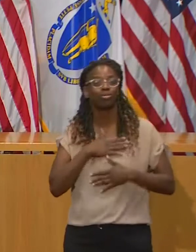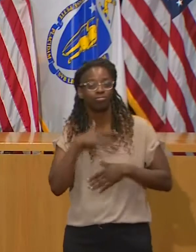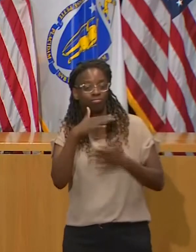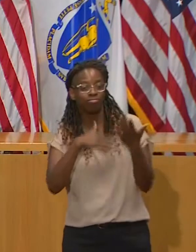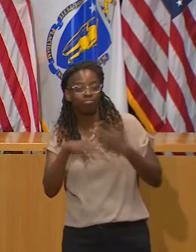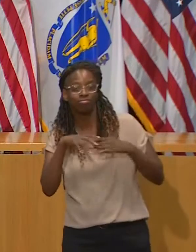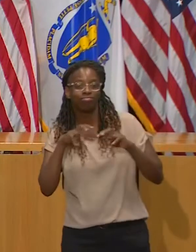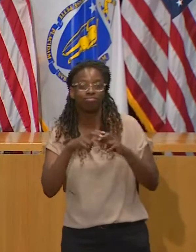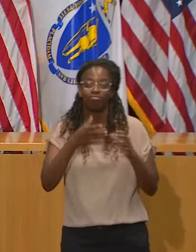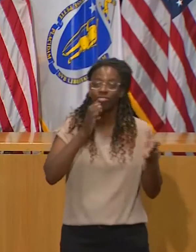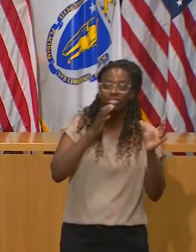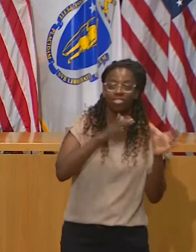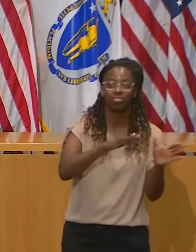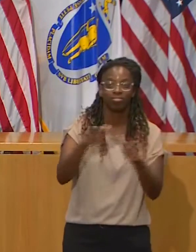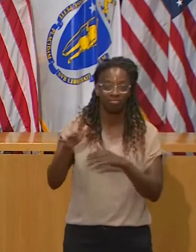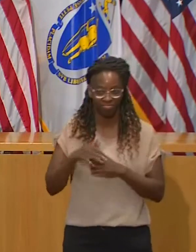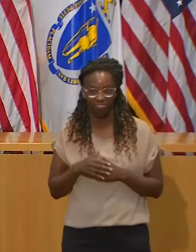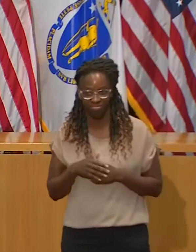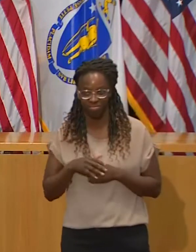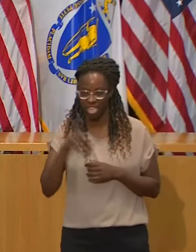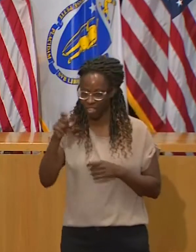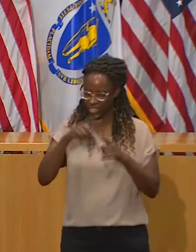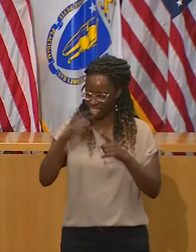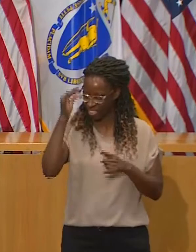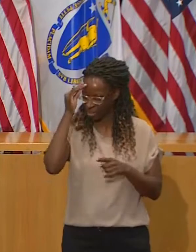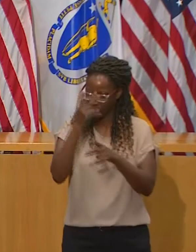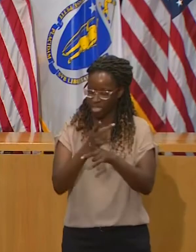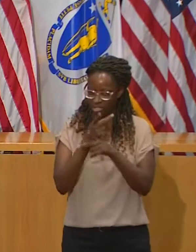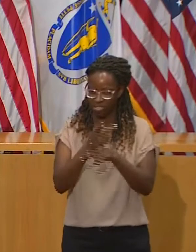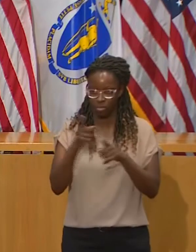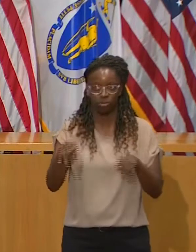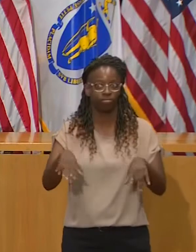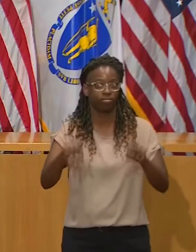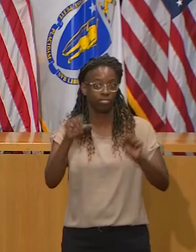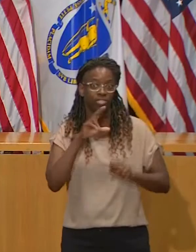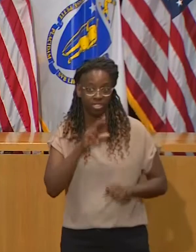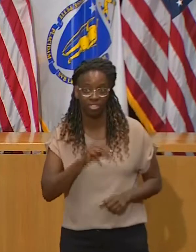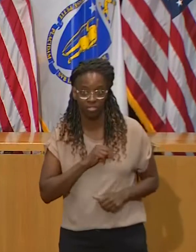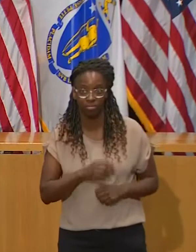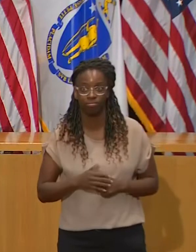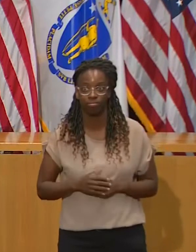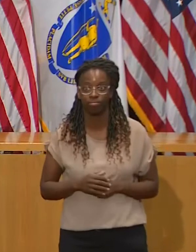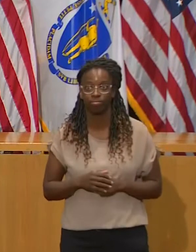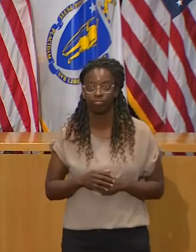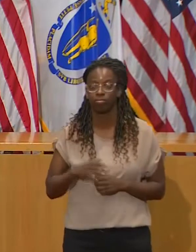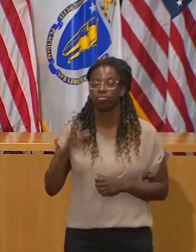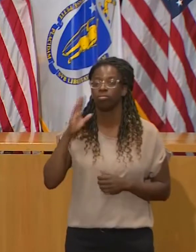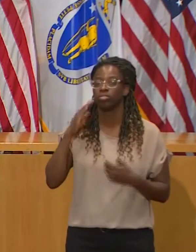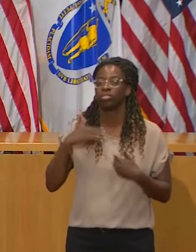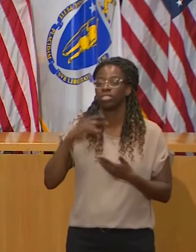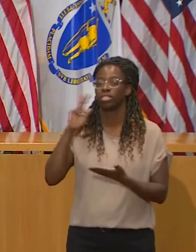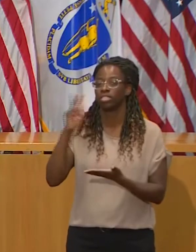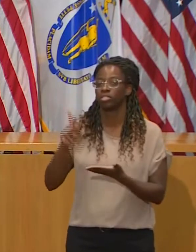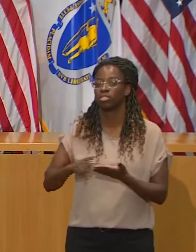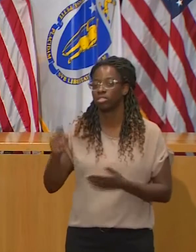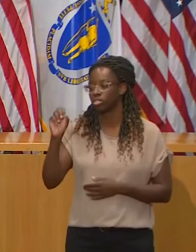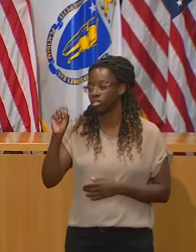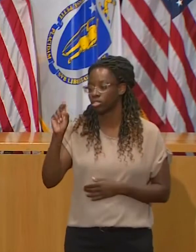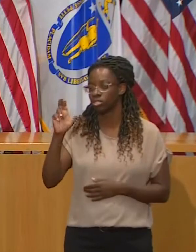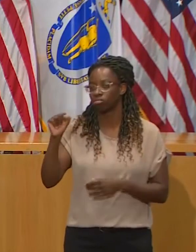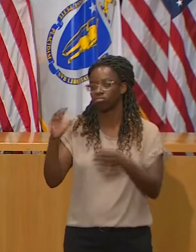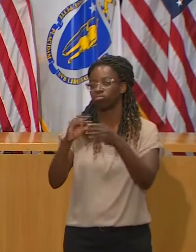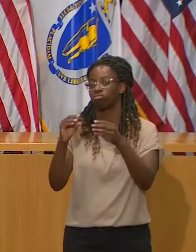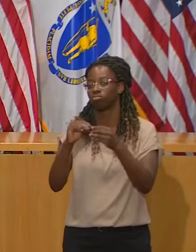Secretary Sutters will provide more detail on the DPH guidance in a moment. But every family here in the Commonwealth